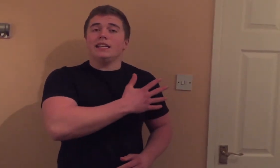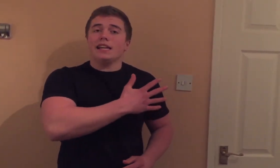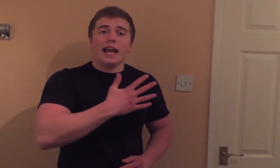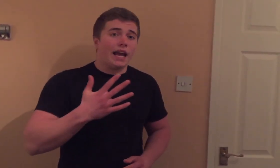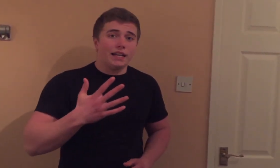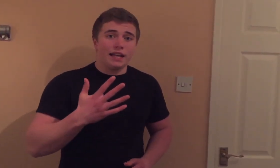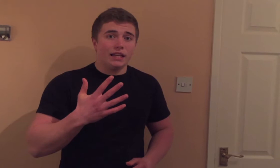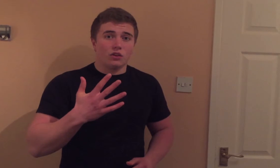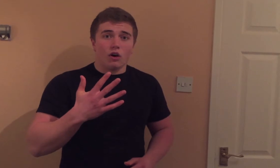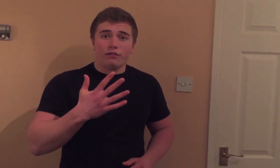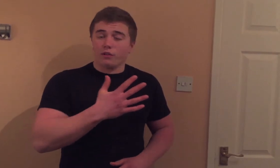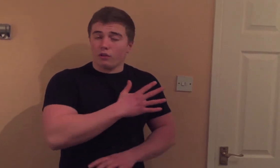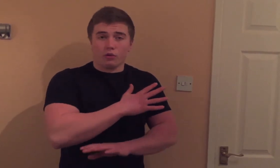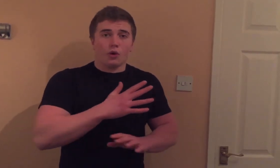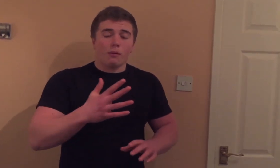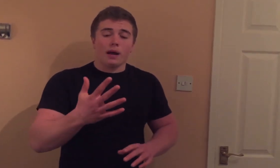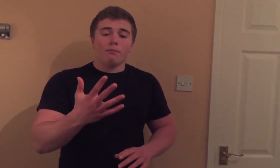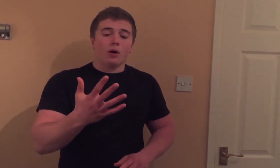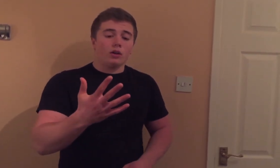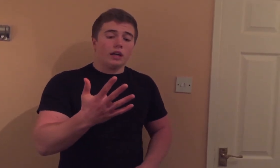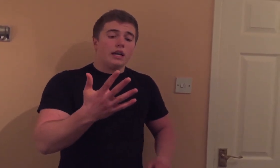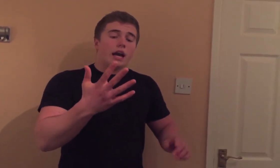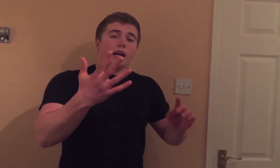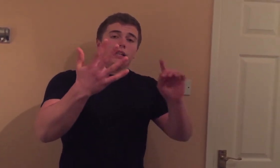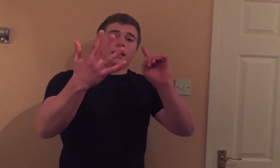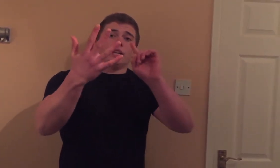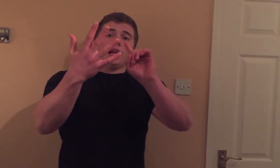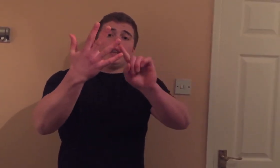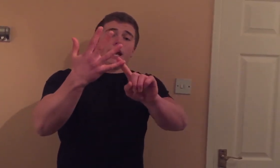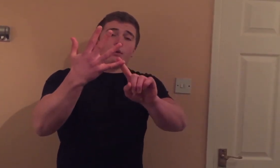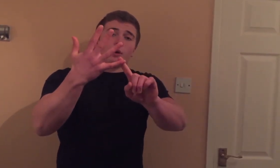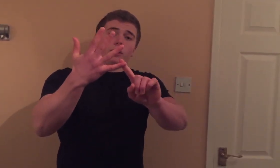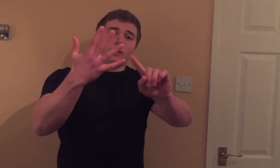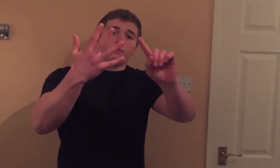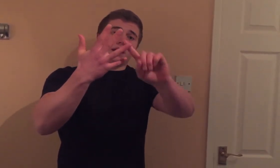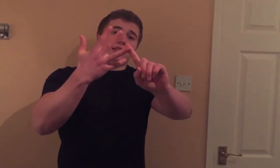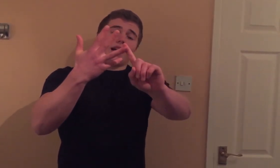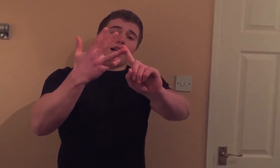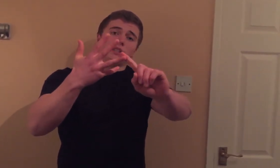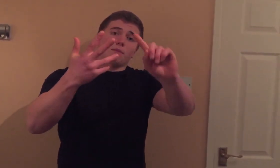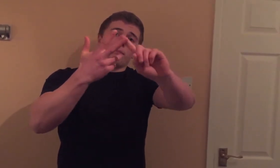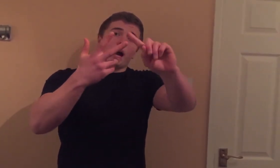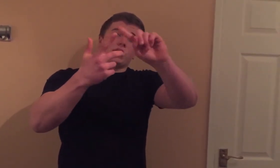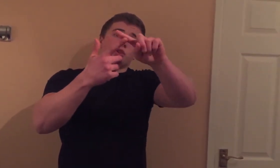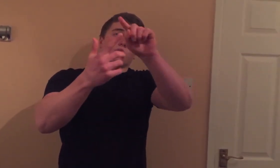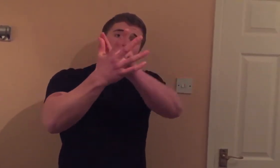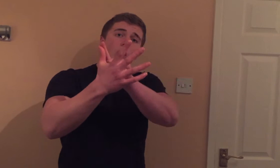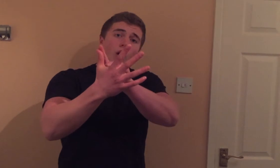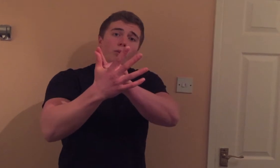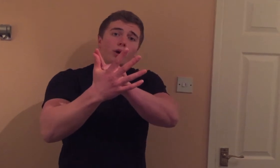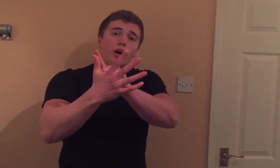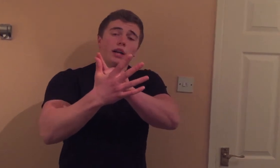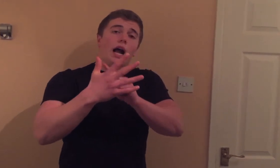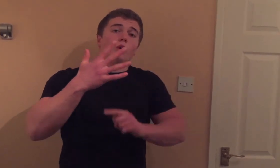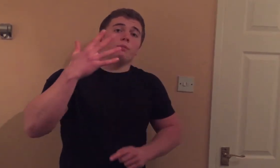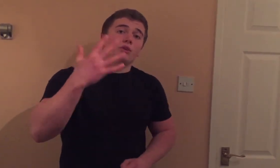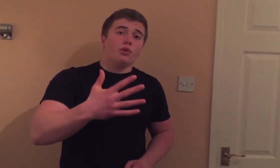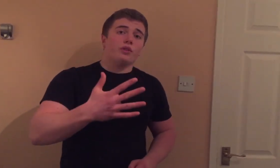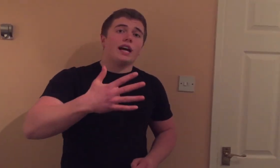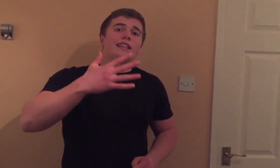take any days off throughout my bulk and I did a leg workout, a chest, back, shoulder, arm workout. I'm going to be doing that